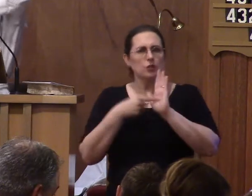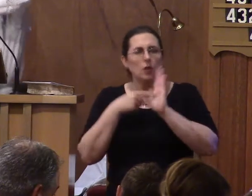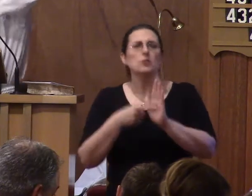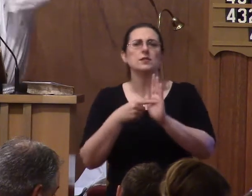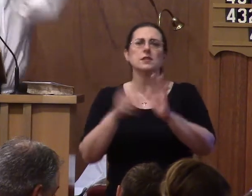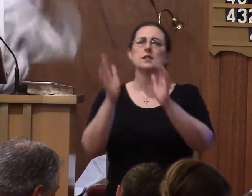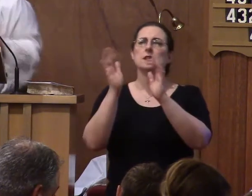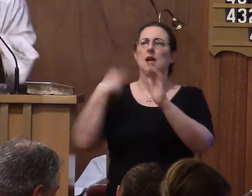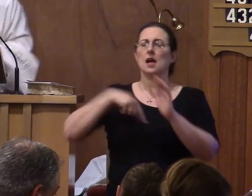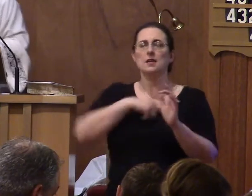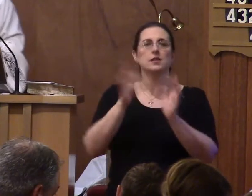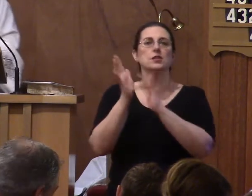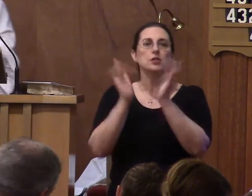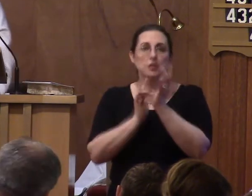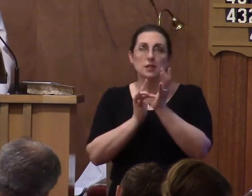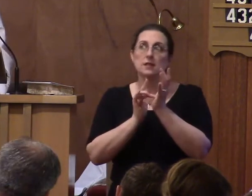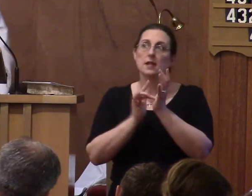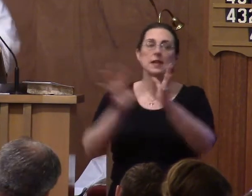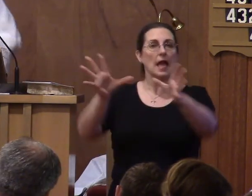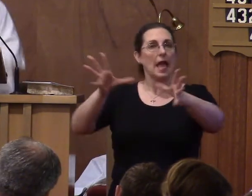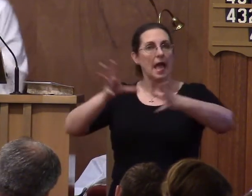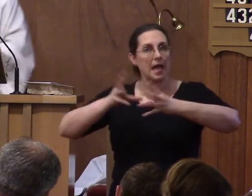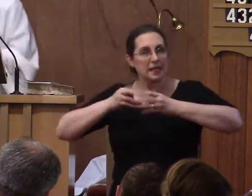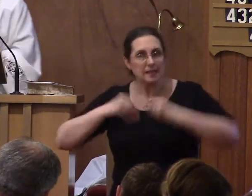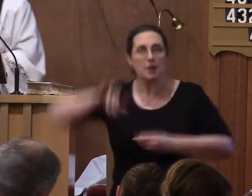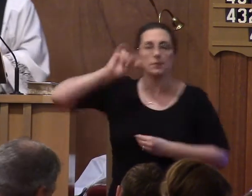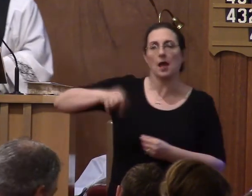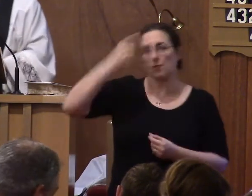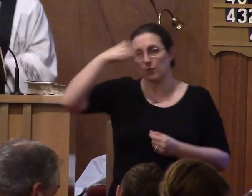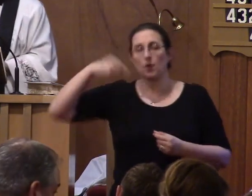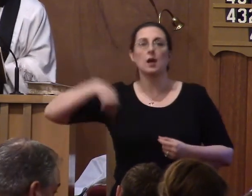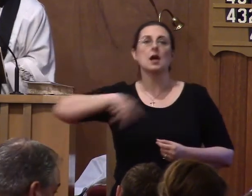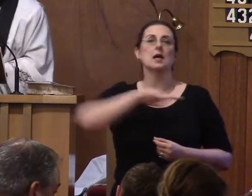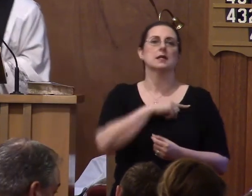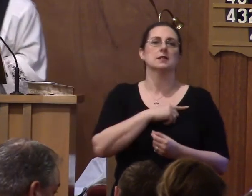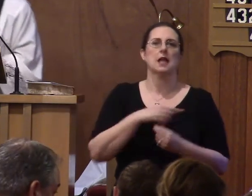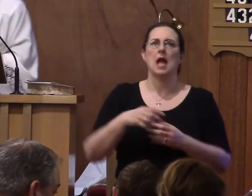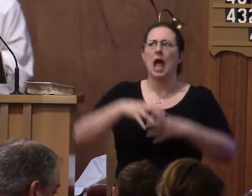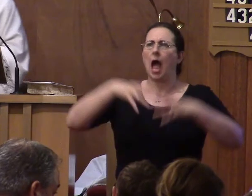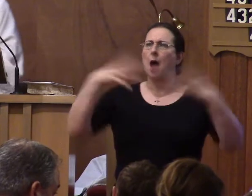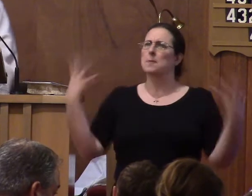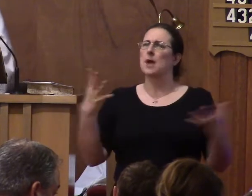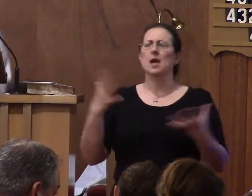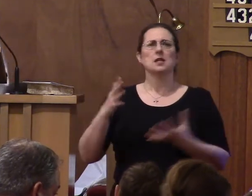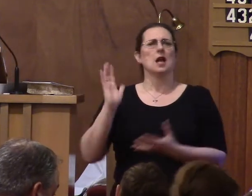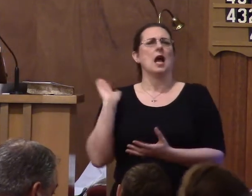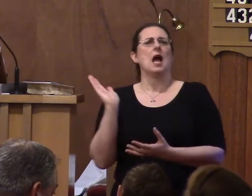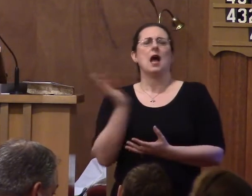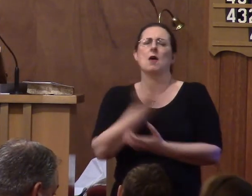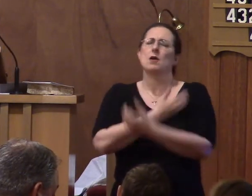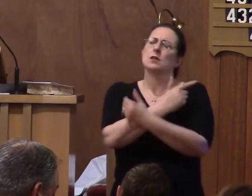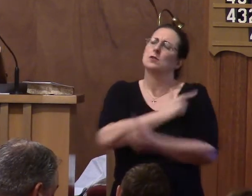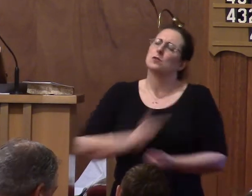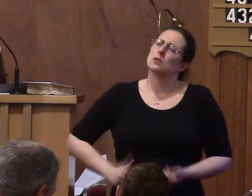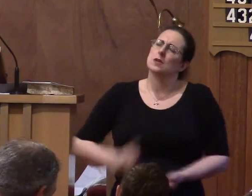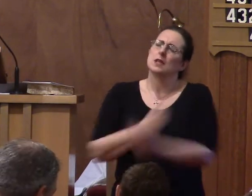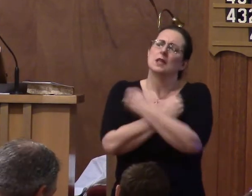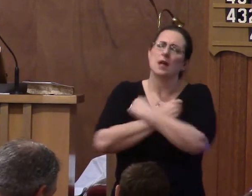assumed this condition for us, how much our Lord loves us. For